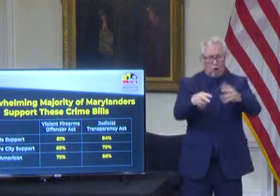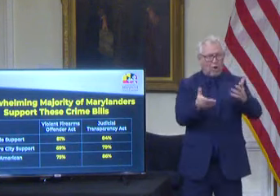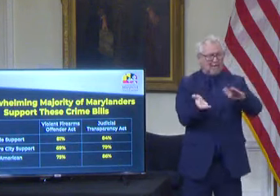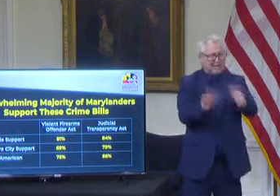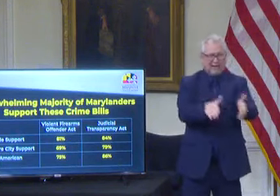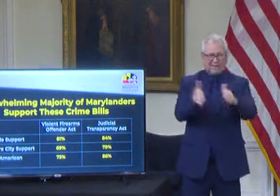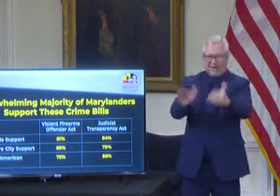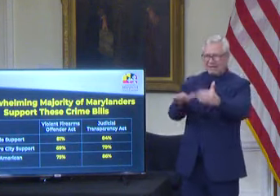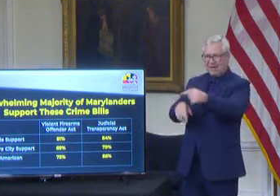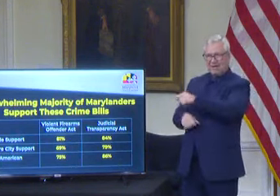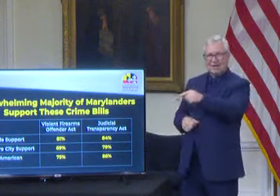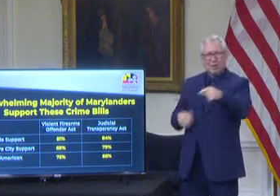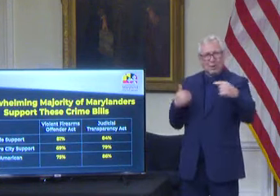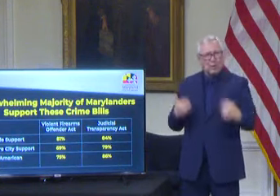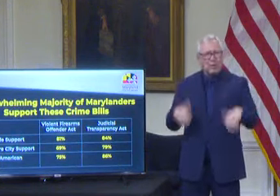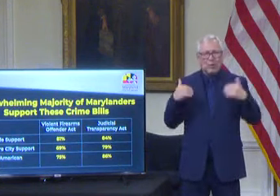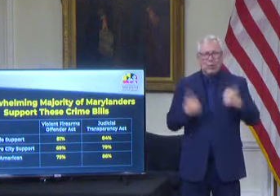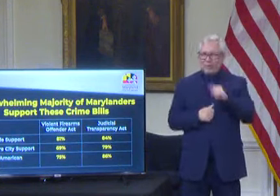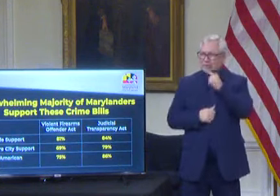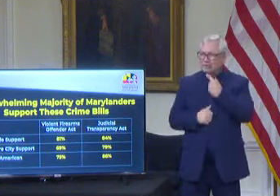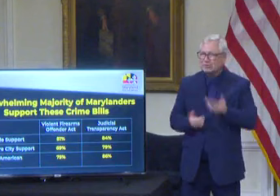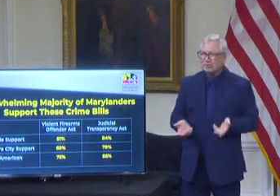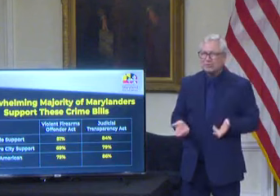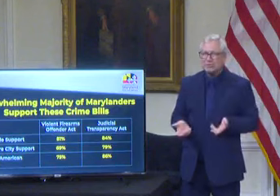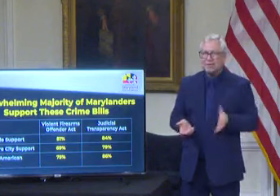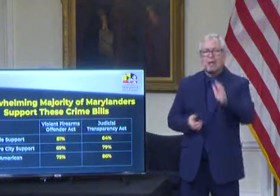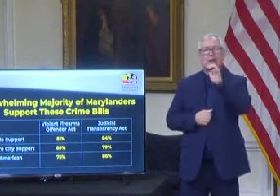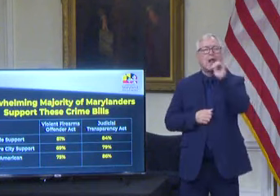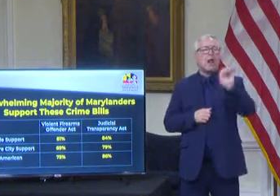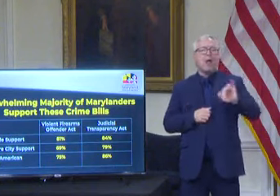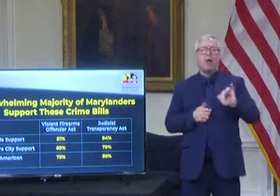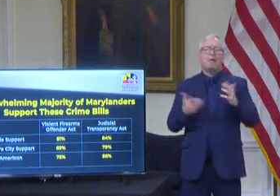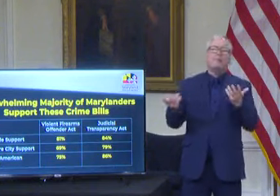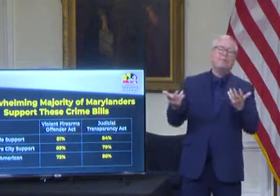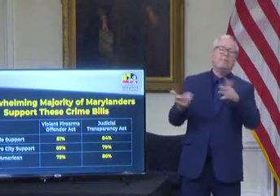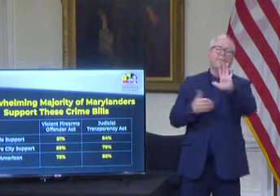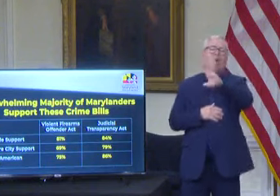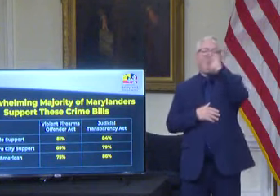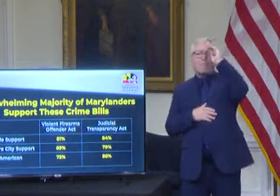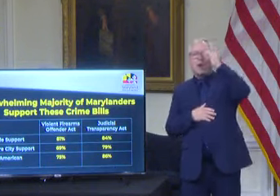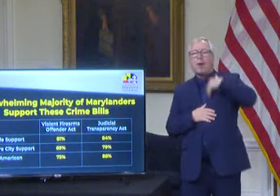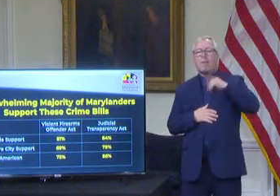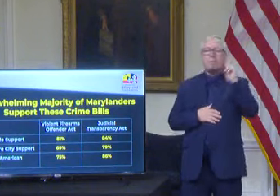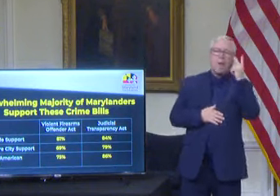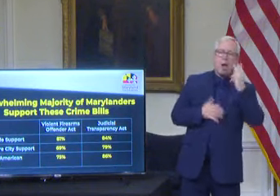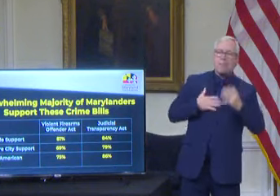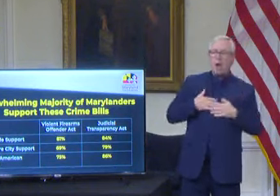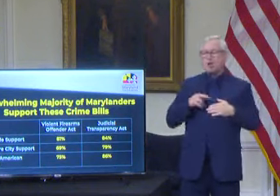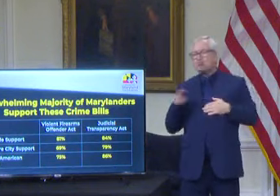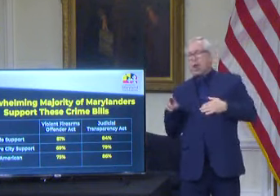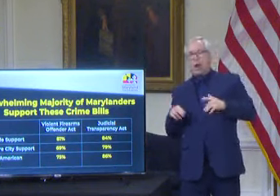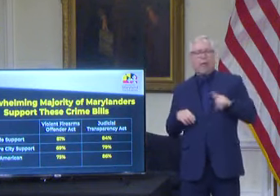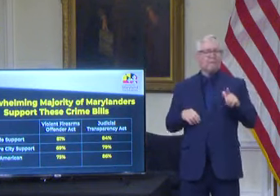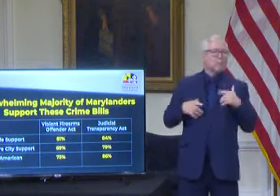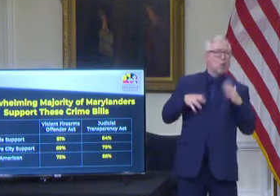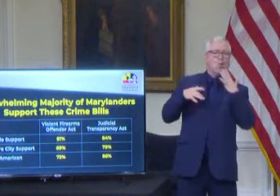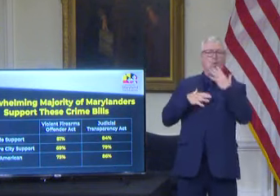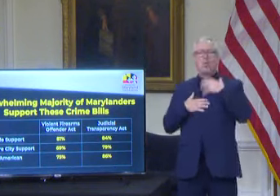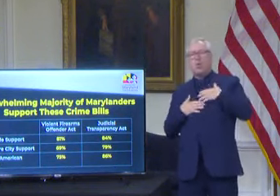just about the differences between the right and the left. It's a difference between right and wrong.